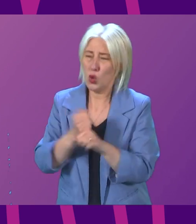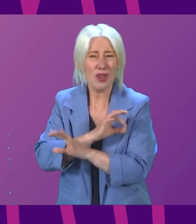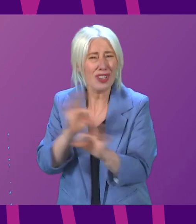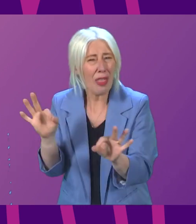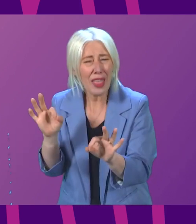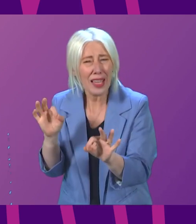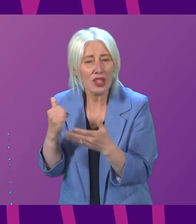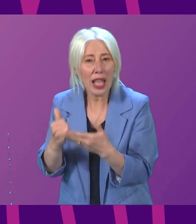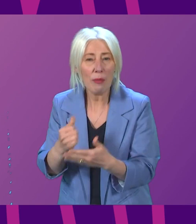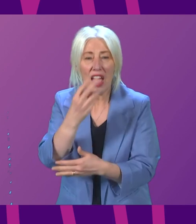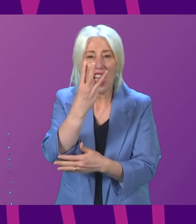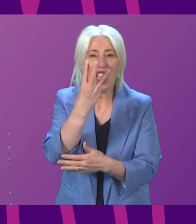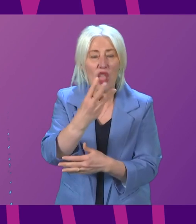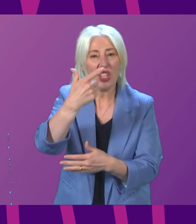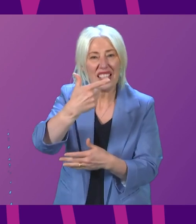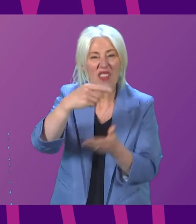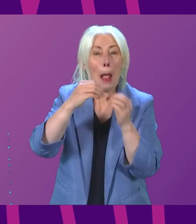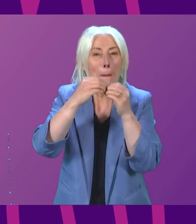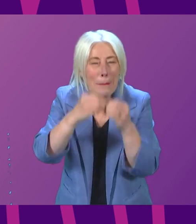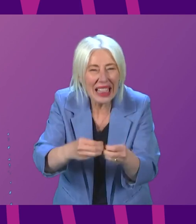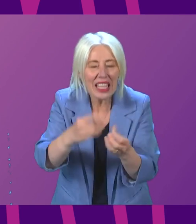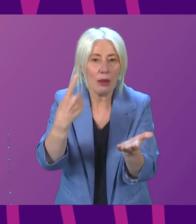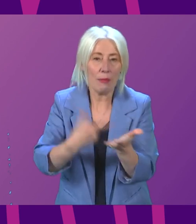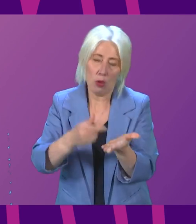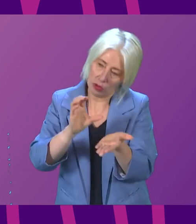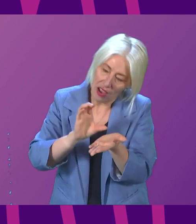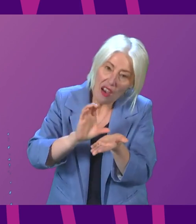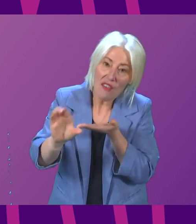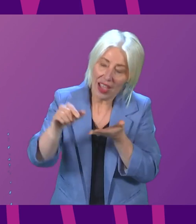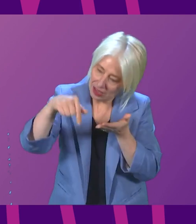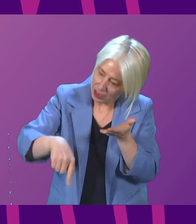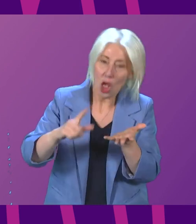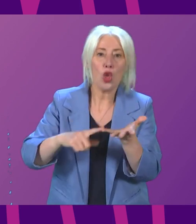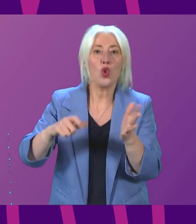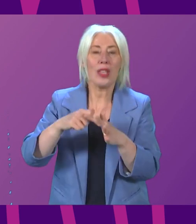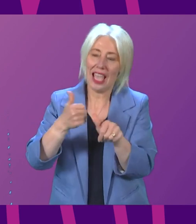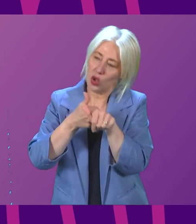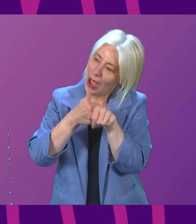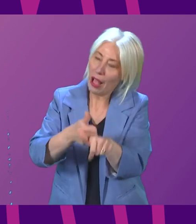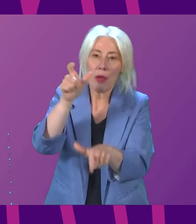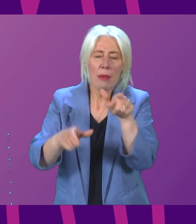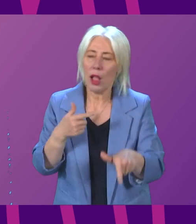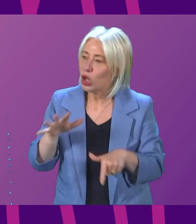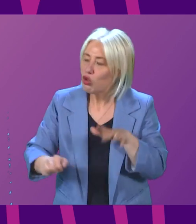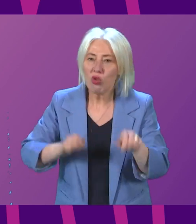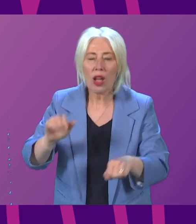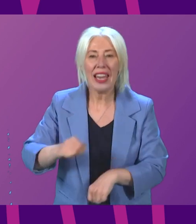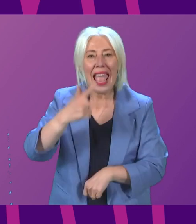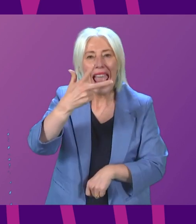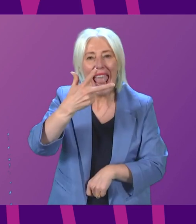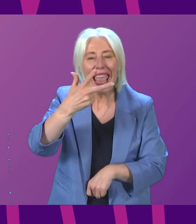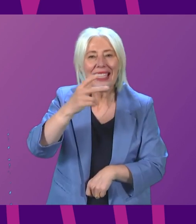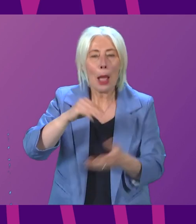people. £37 billion investment in this country to help those who are struggling. Eight million